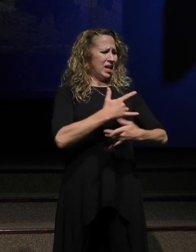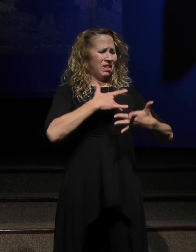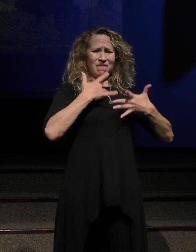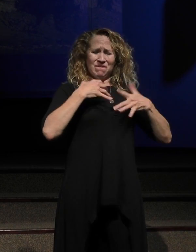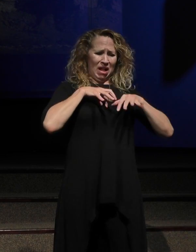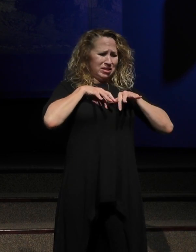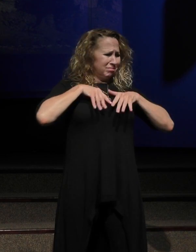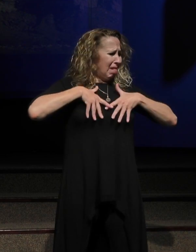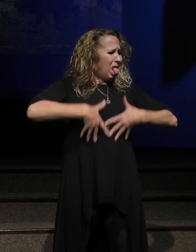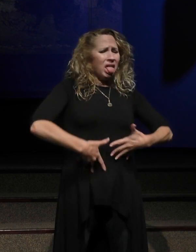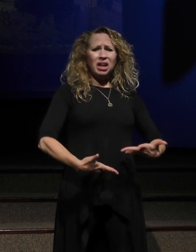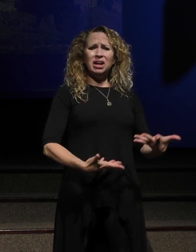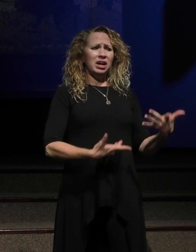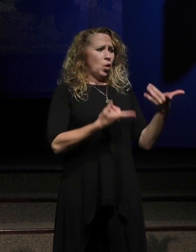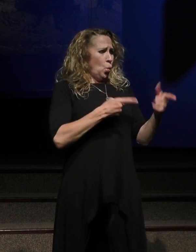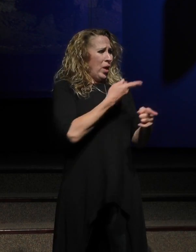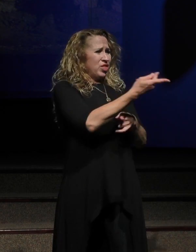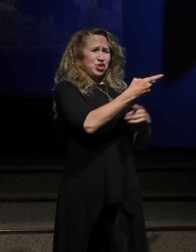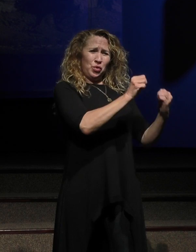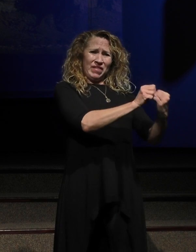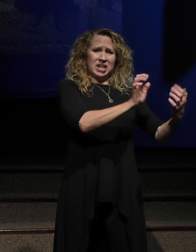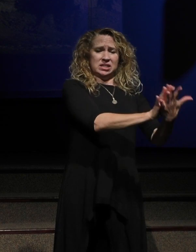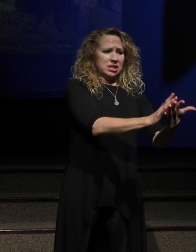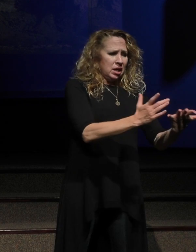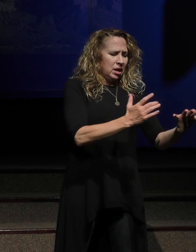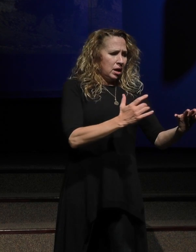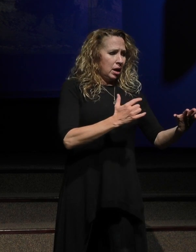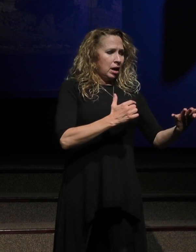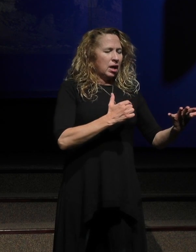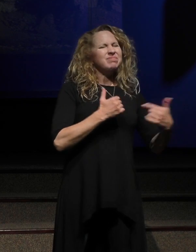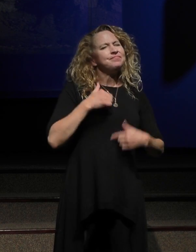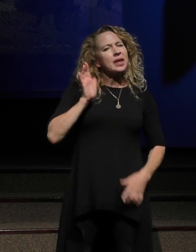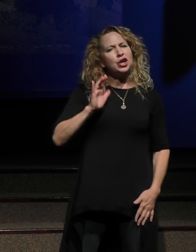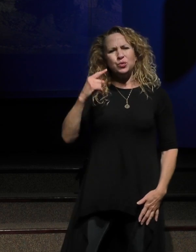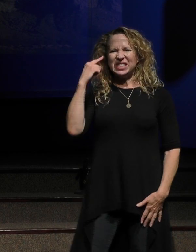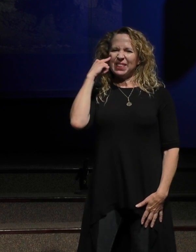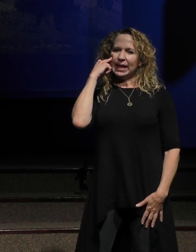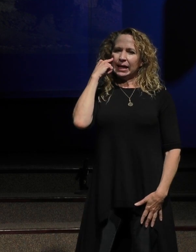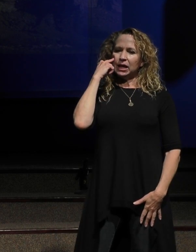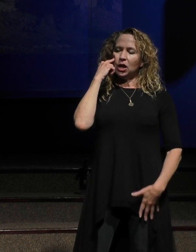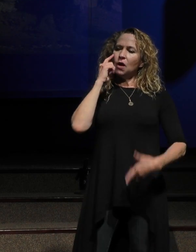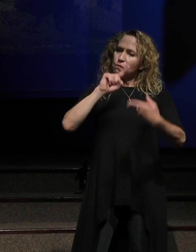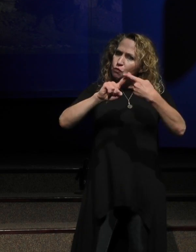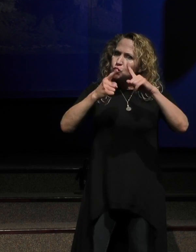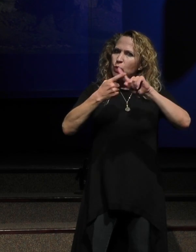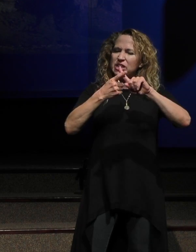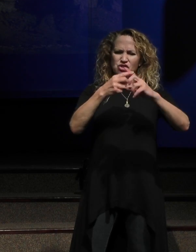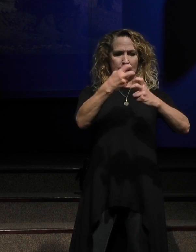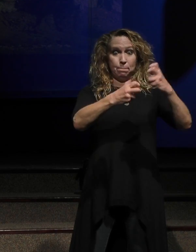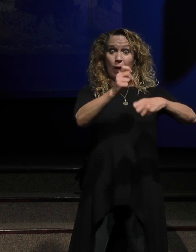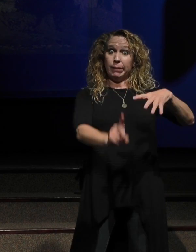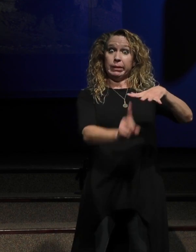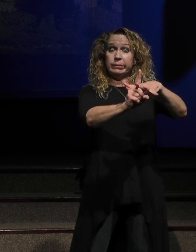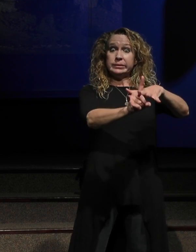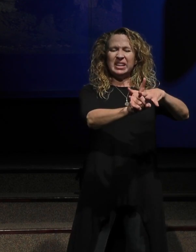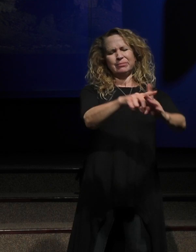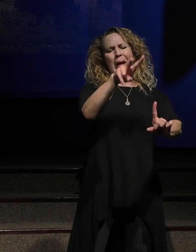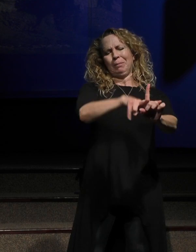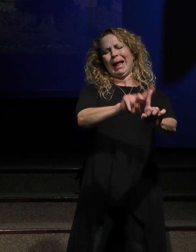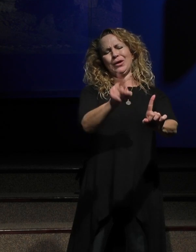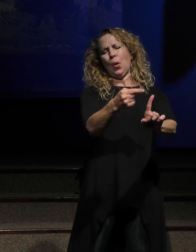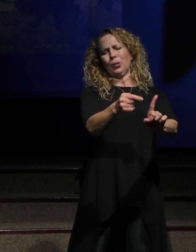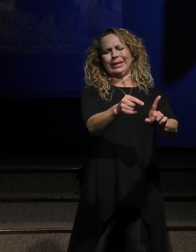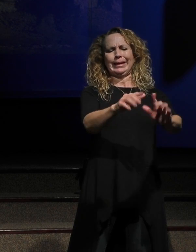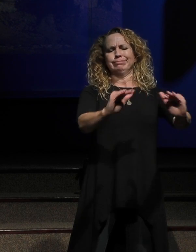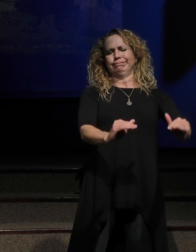It's unbelievably strong and, and, and, I, used to think that relational brokenness was just something for younger people, junior high